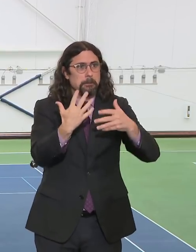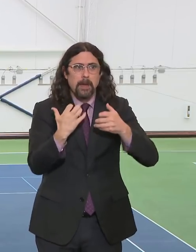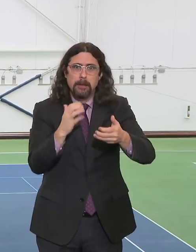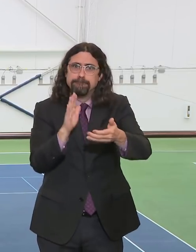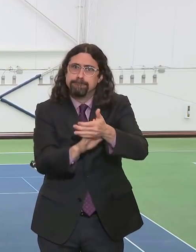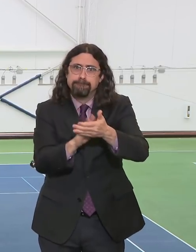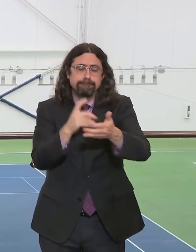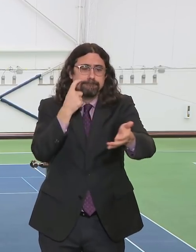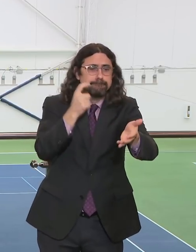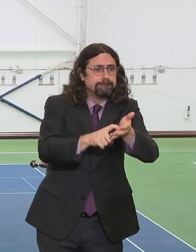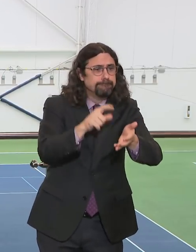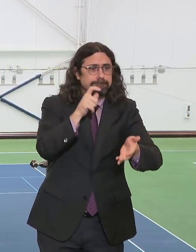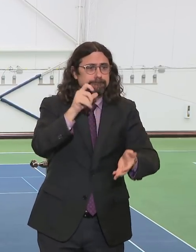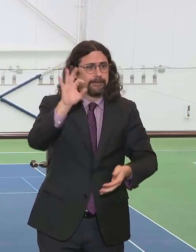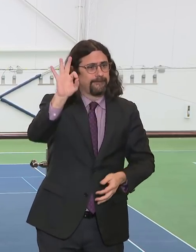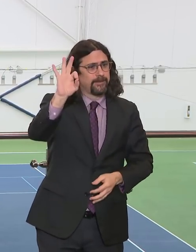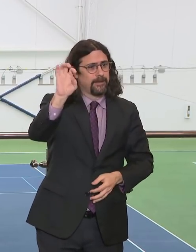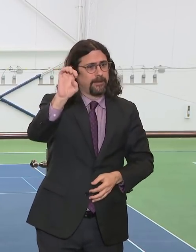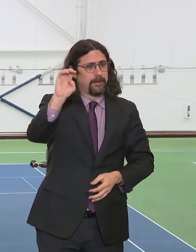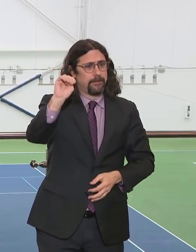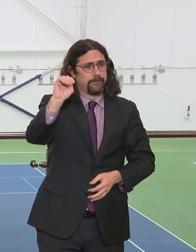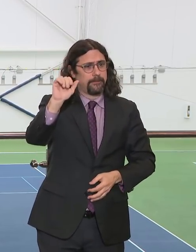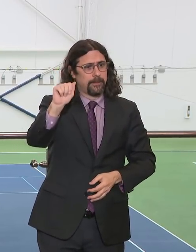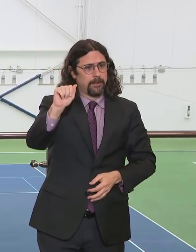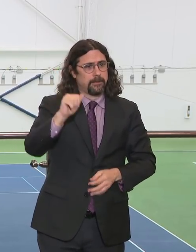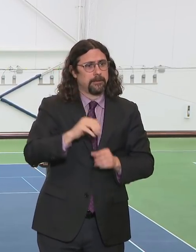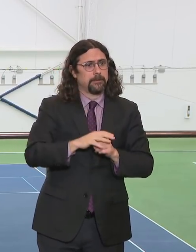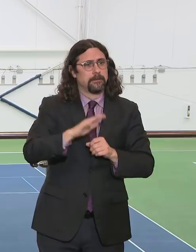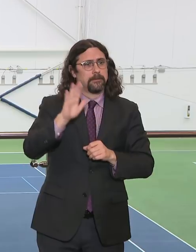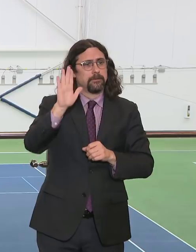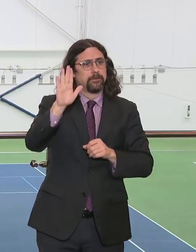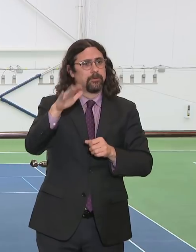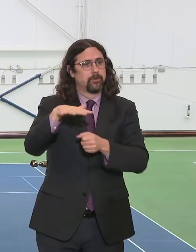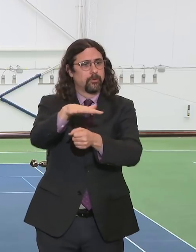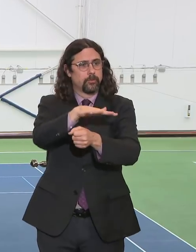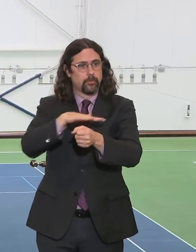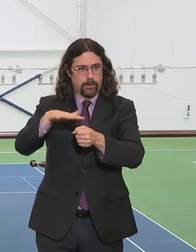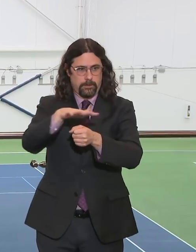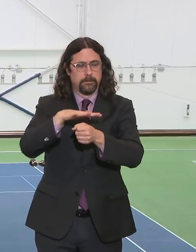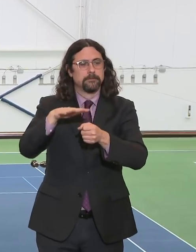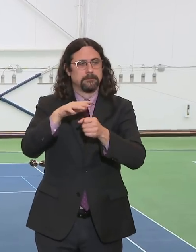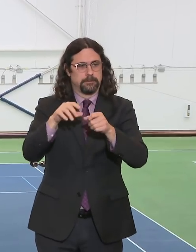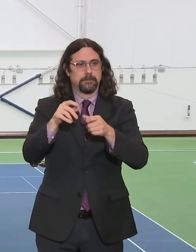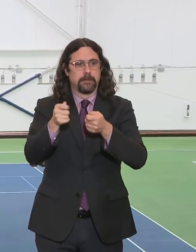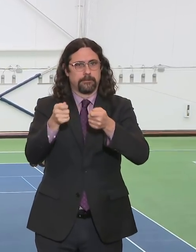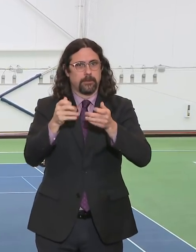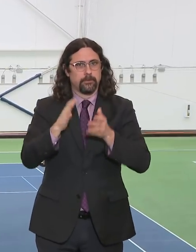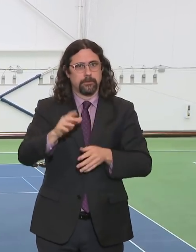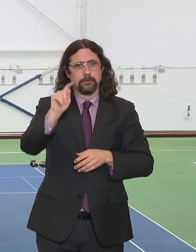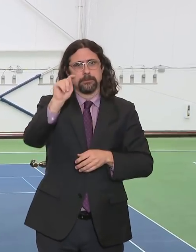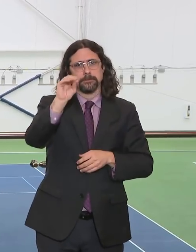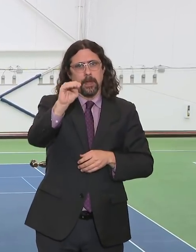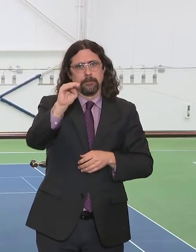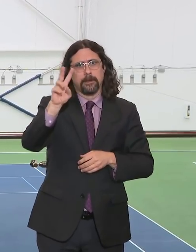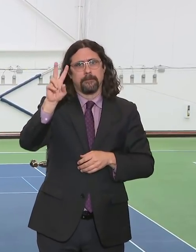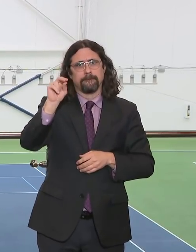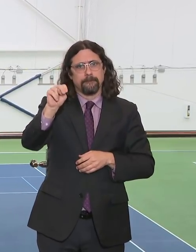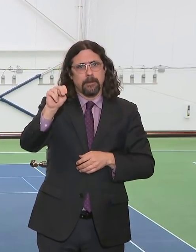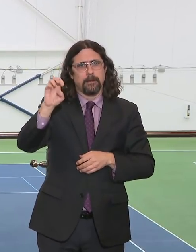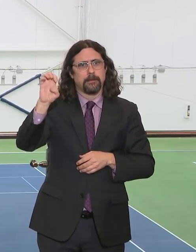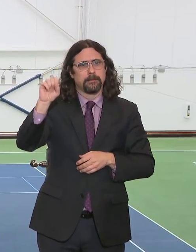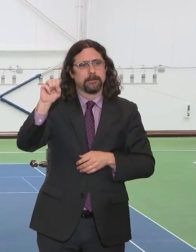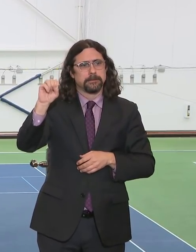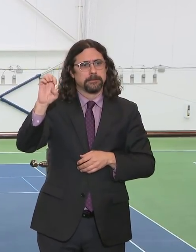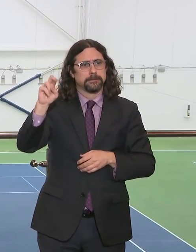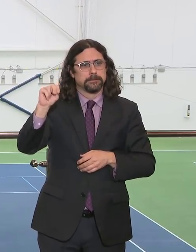knows was our Fire Commissioner. I think it's no accident that Tom is really looking out for us, and he certainly understands how